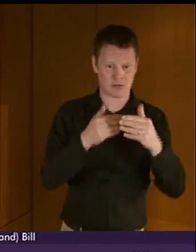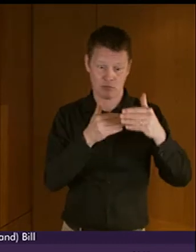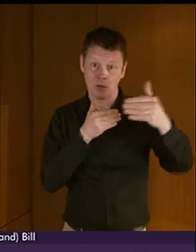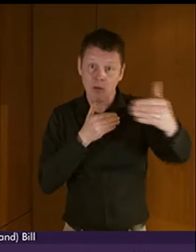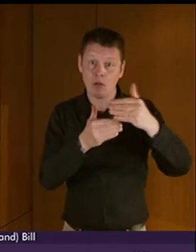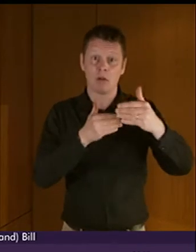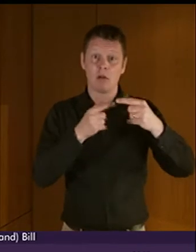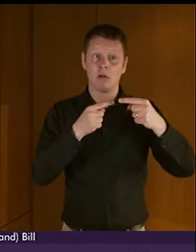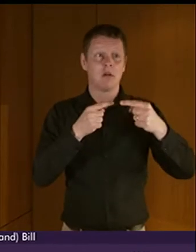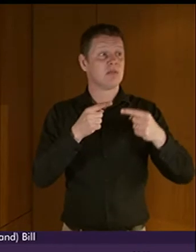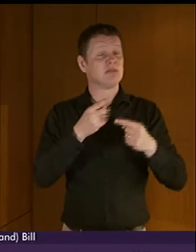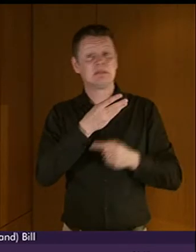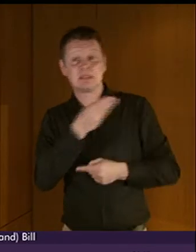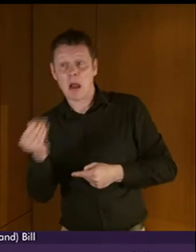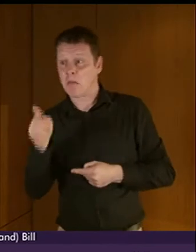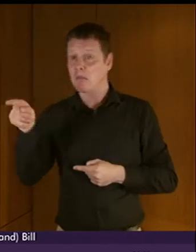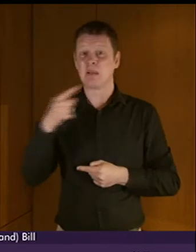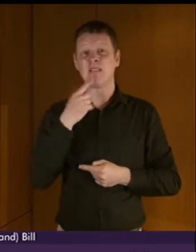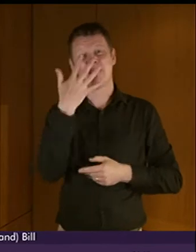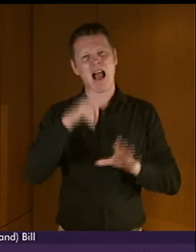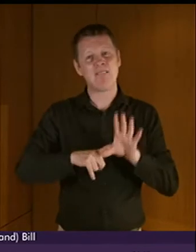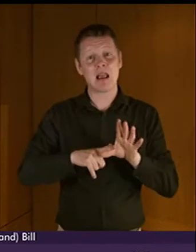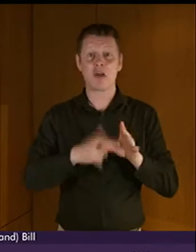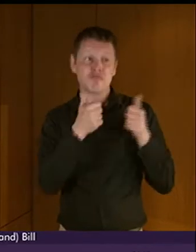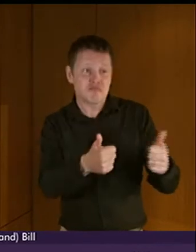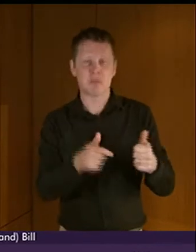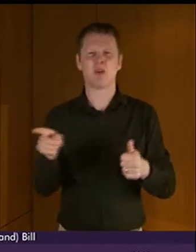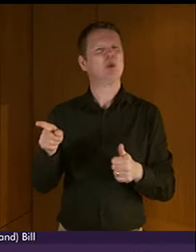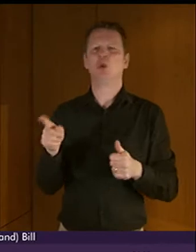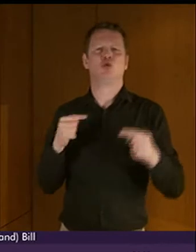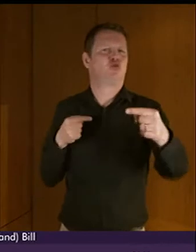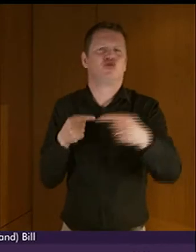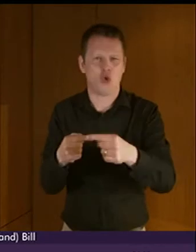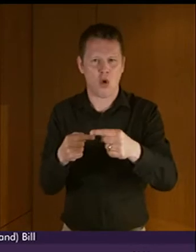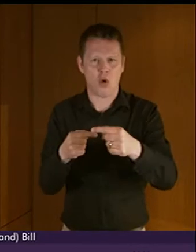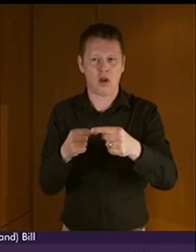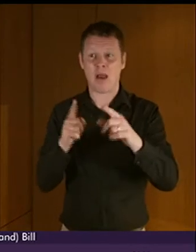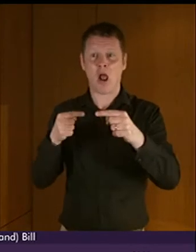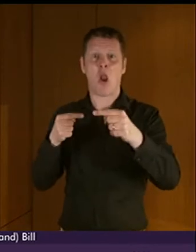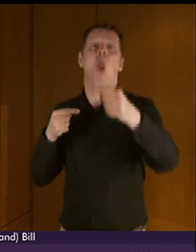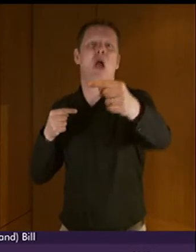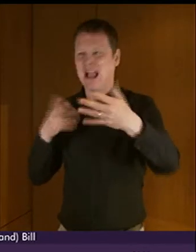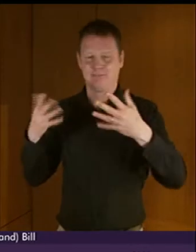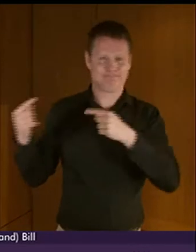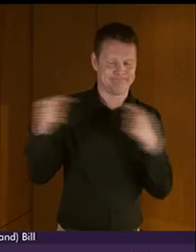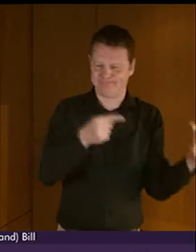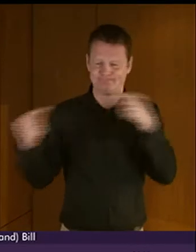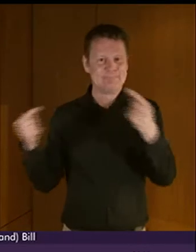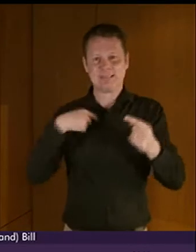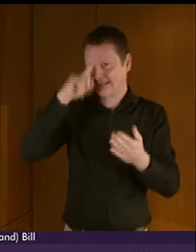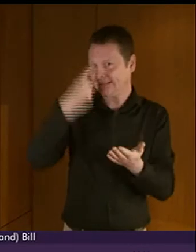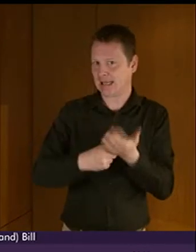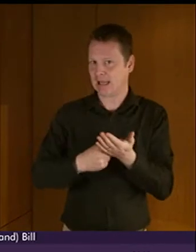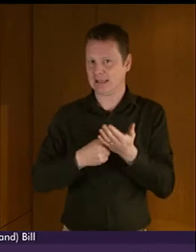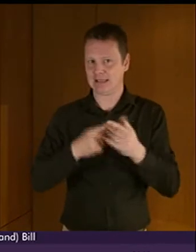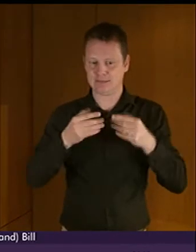should be. Some people suggested to us that five years was too short, while others were concerned that extending the cycle any further could mean the loss of more